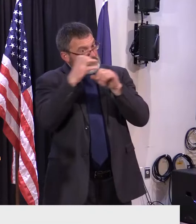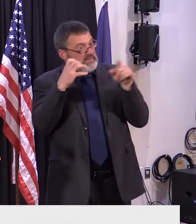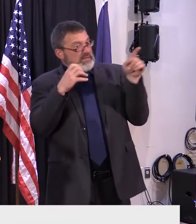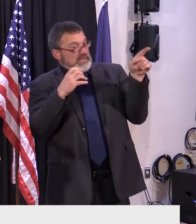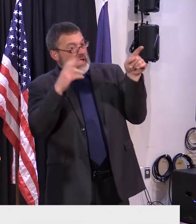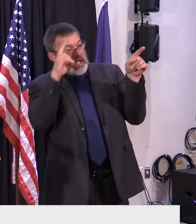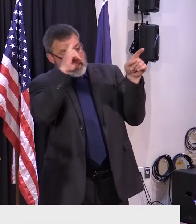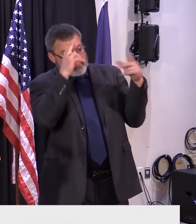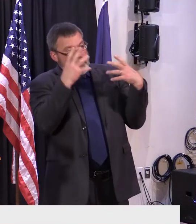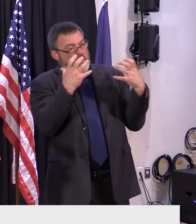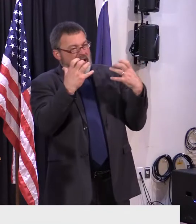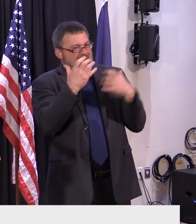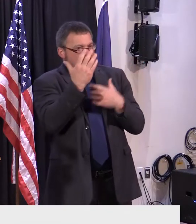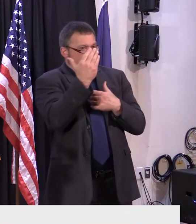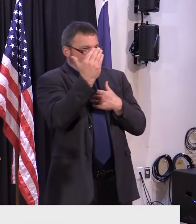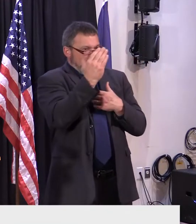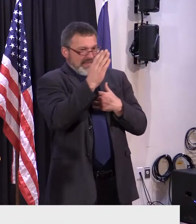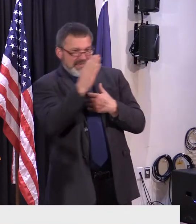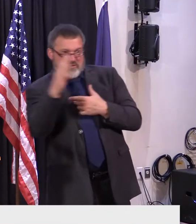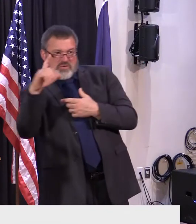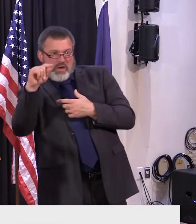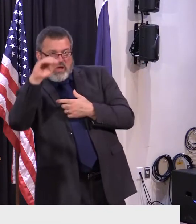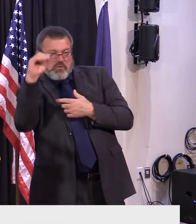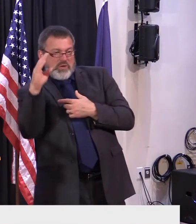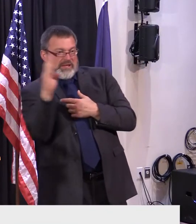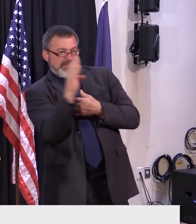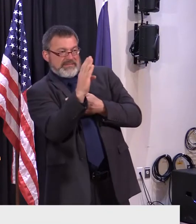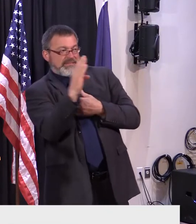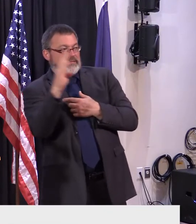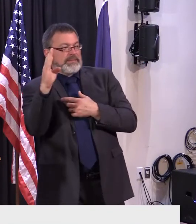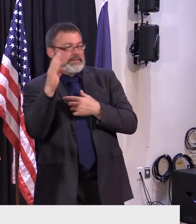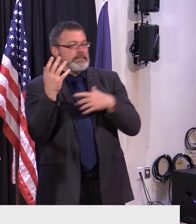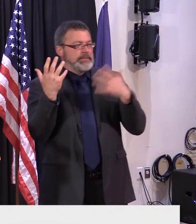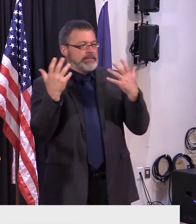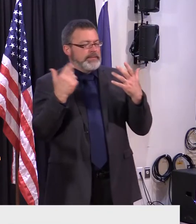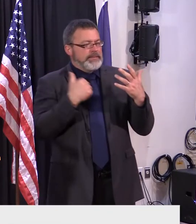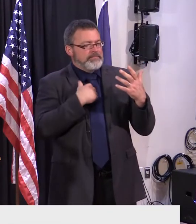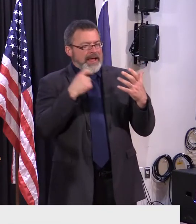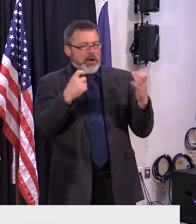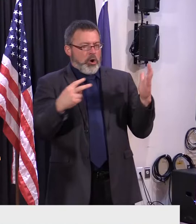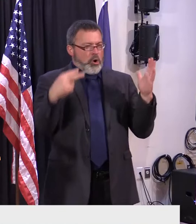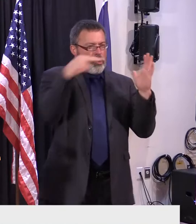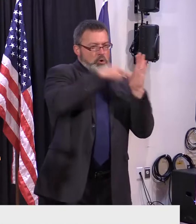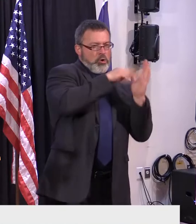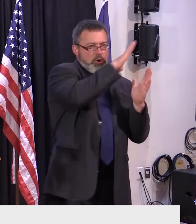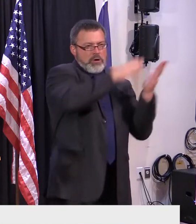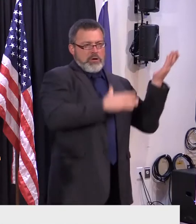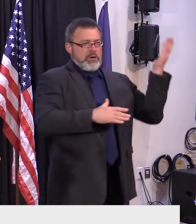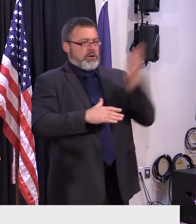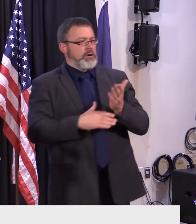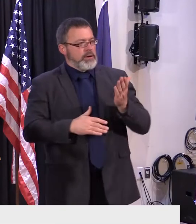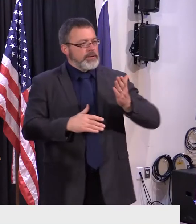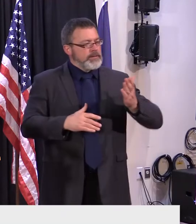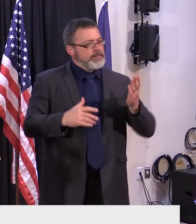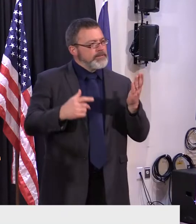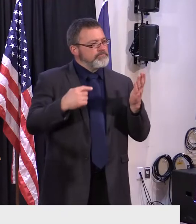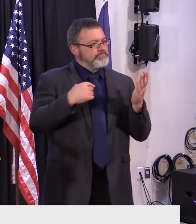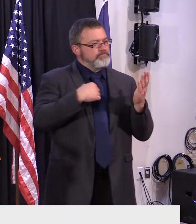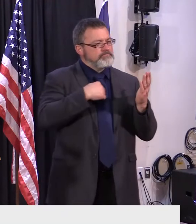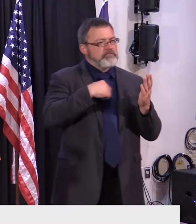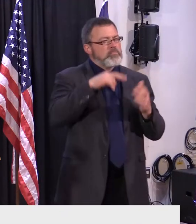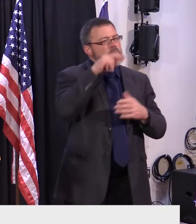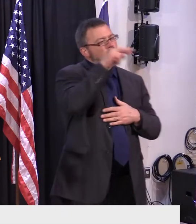much they were asking for. But, and I read one of the, I think it was a news story that said